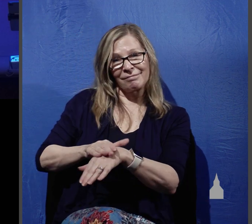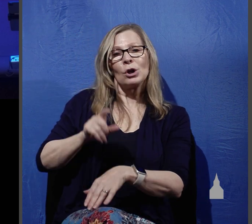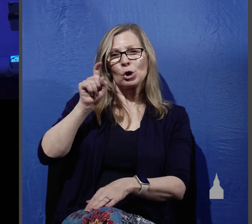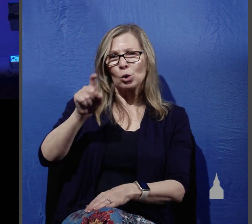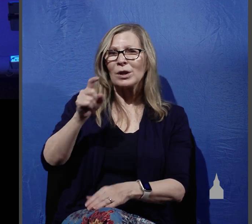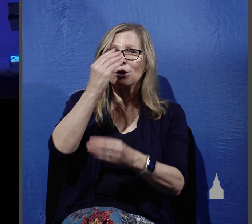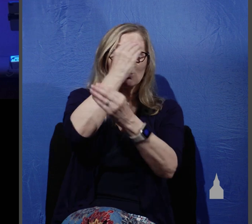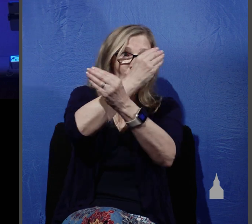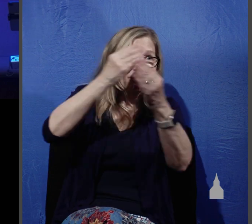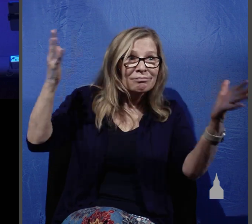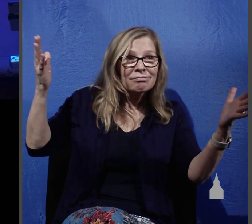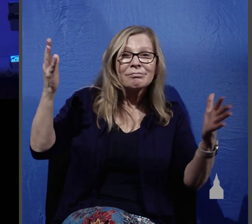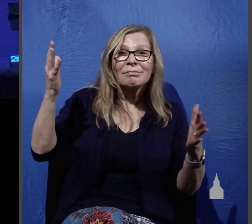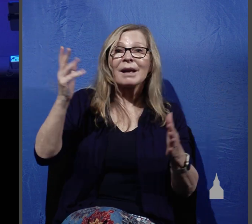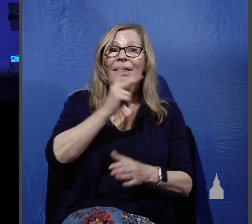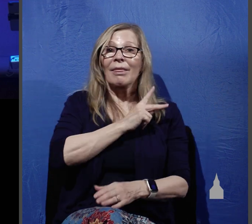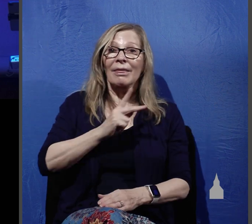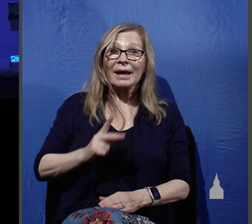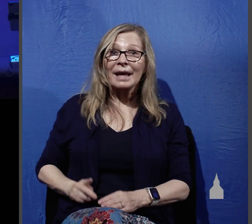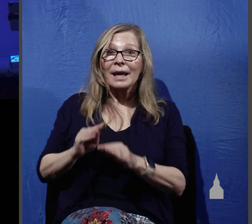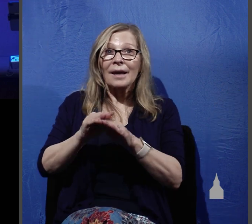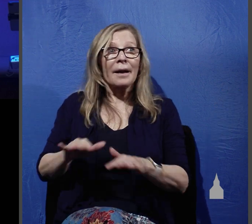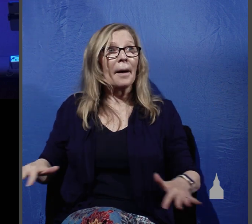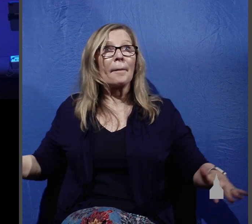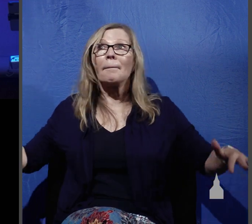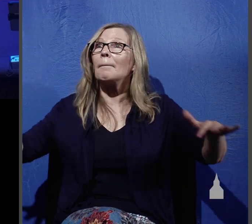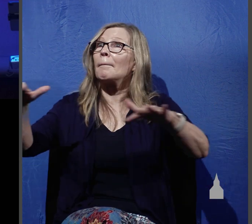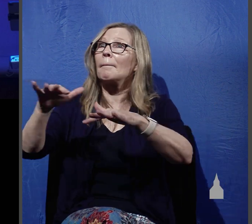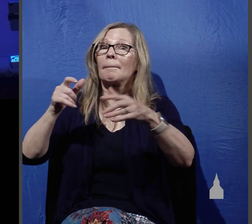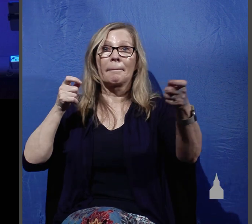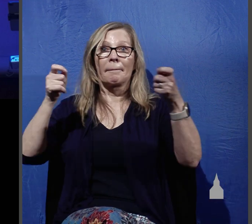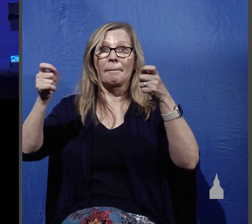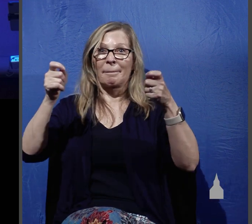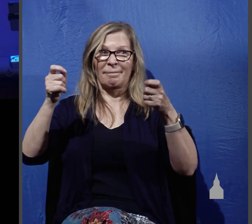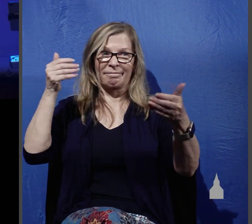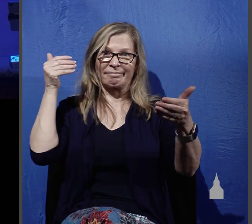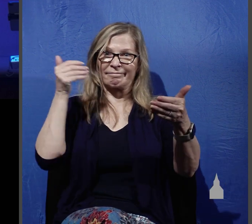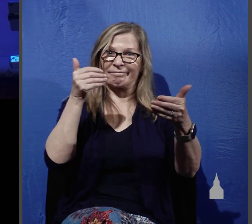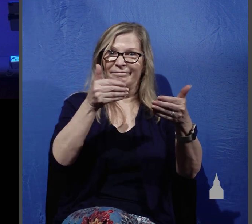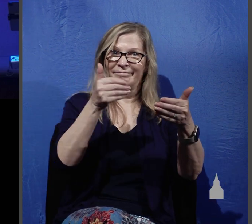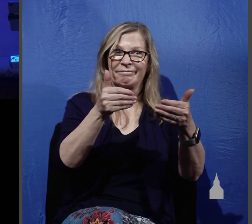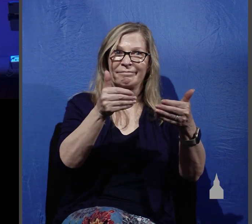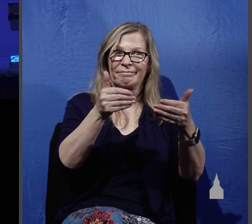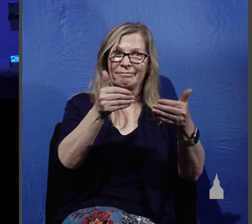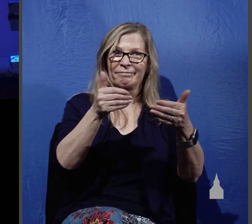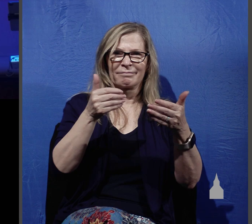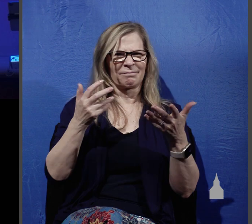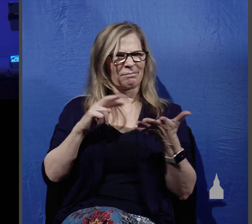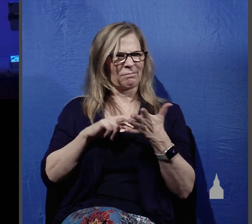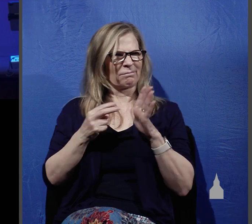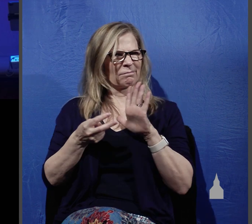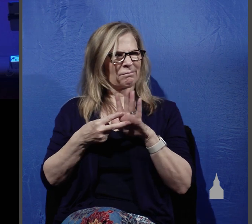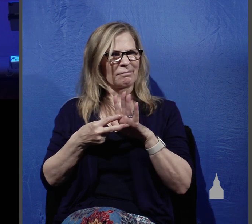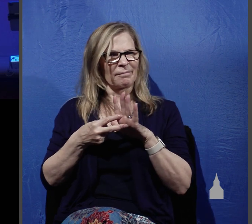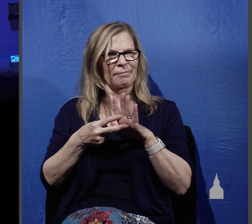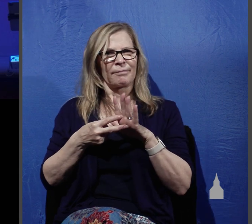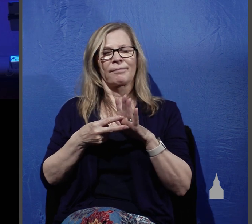has come near. The kingdom of God has come near. So what did the Lord mean by this? Well, the basic concept of